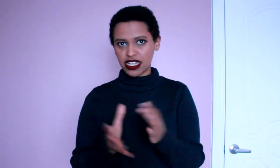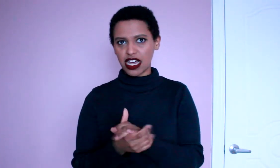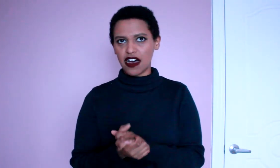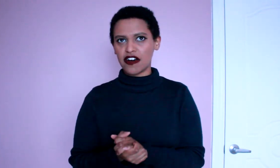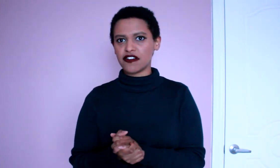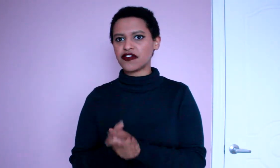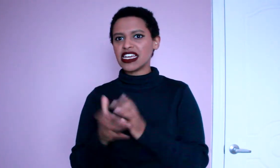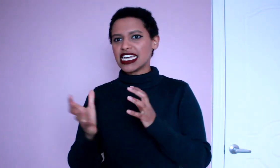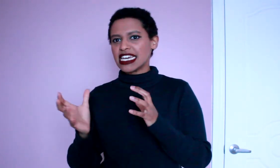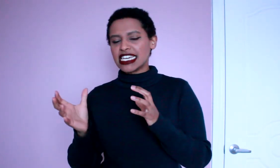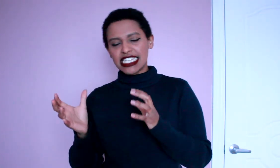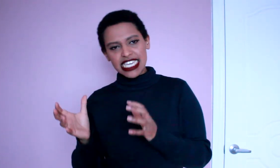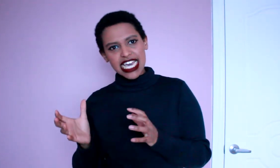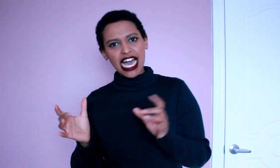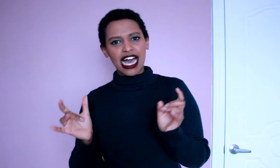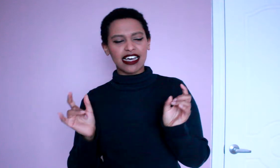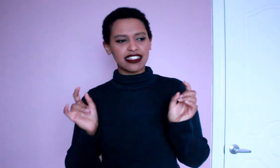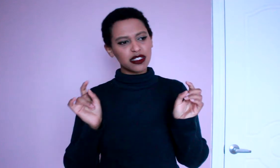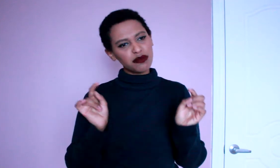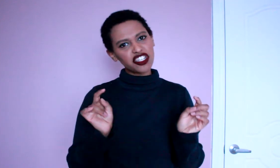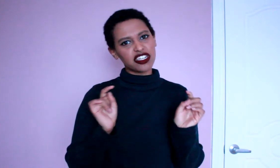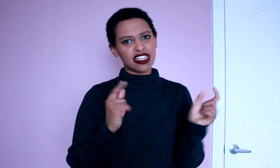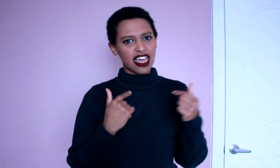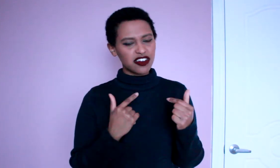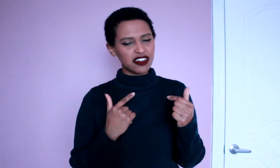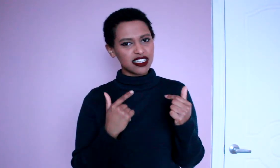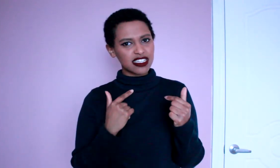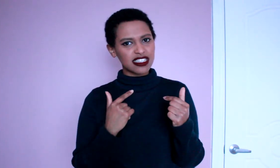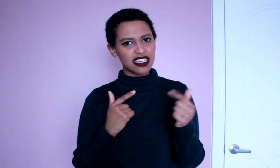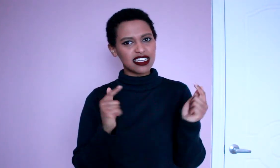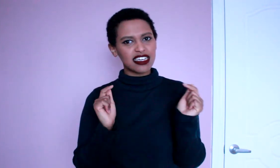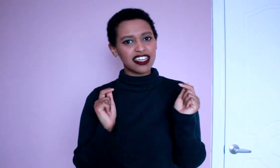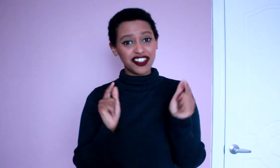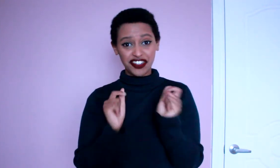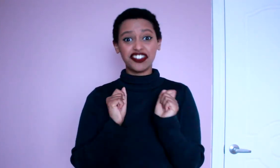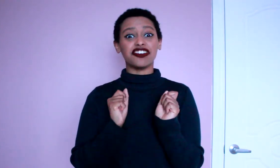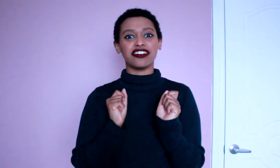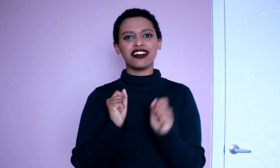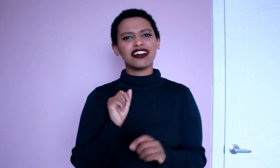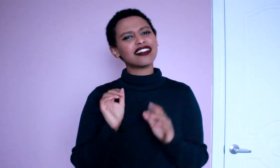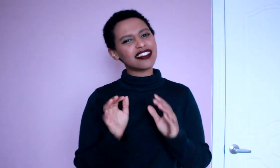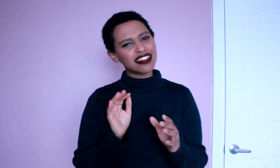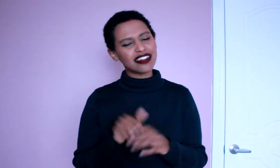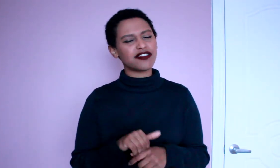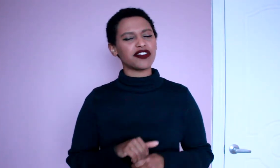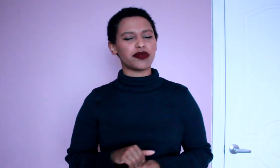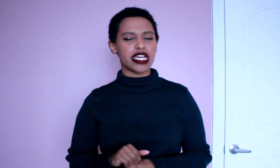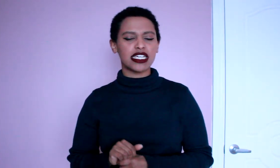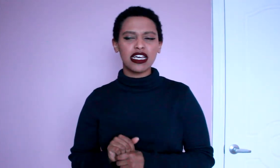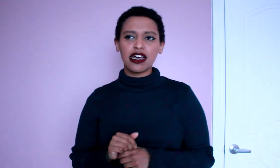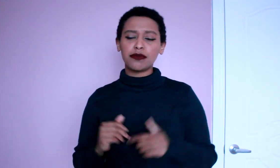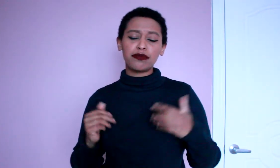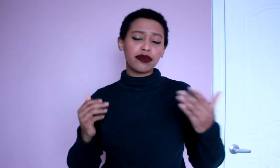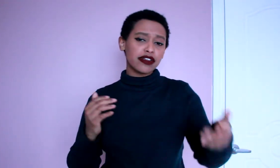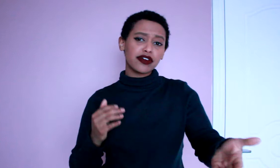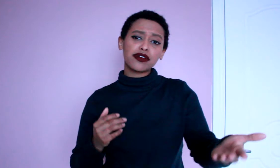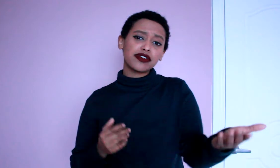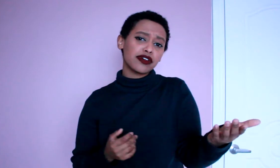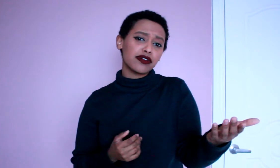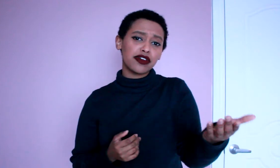of yeah this mission that I couldn't succeed your turn that didn't feel right but you can also you